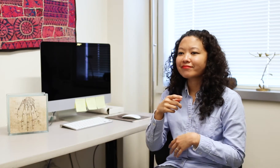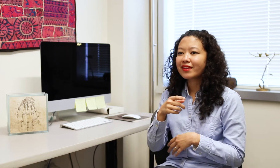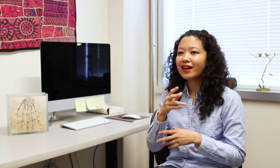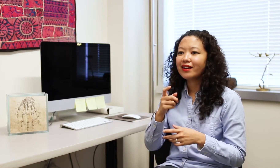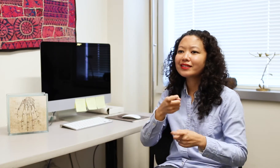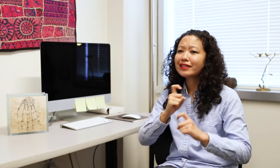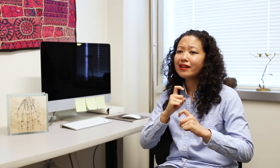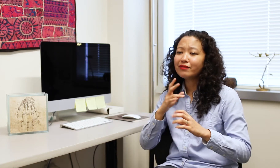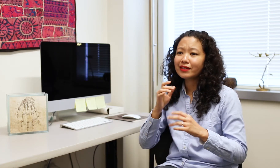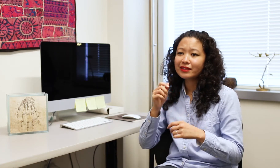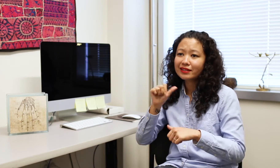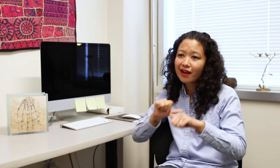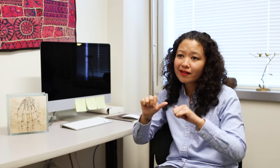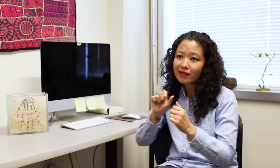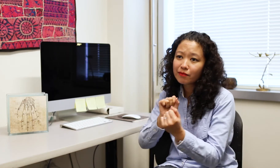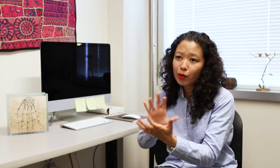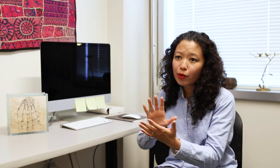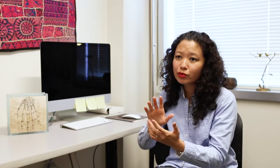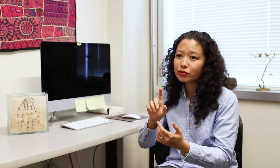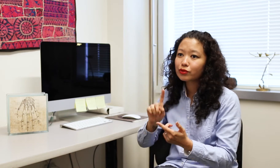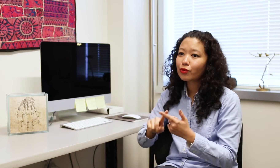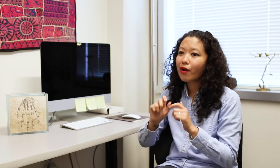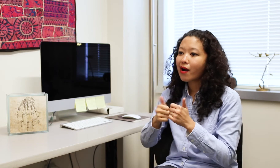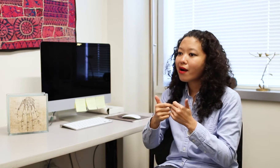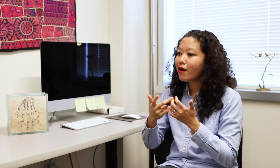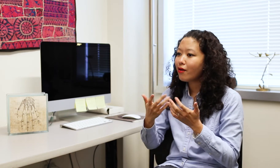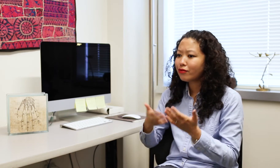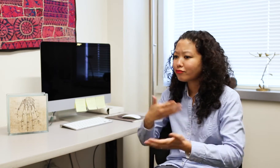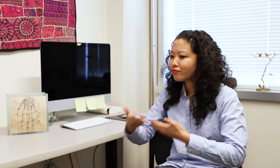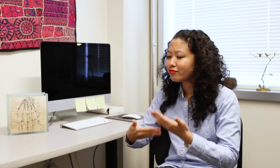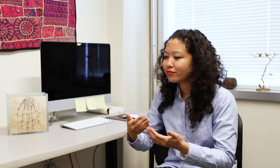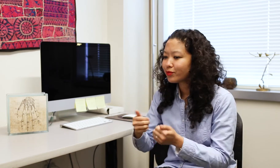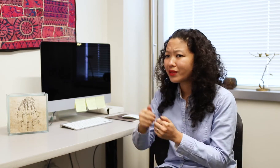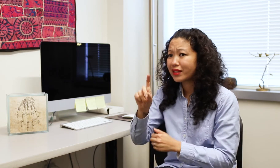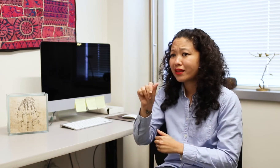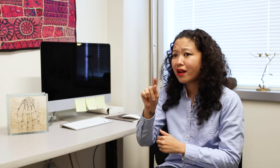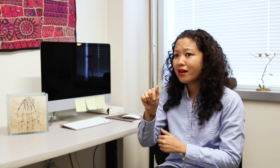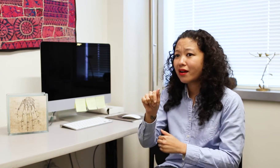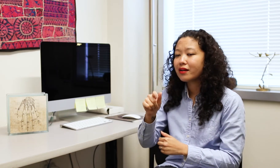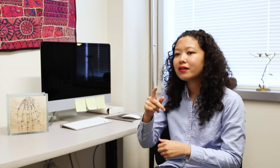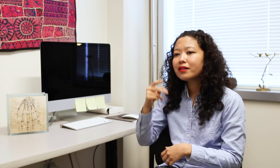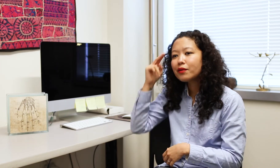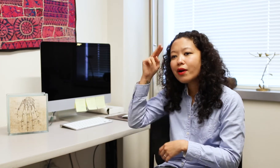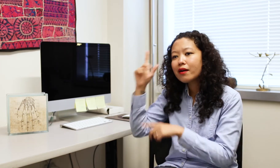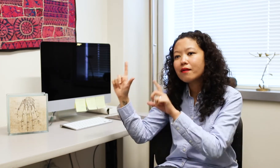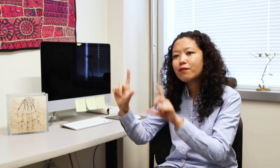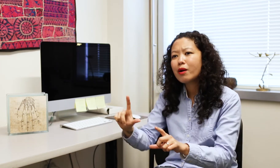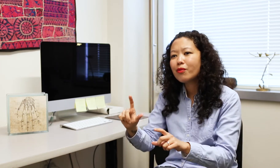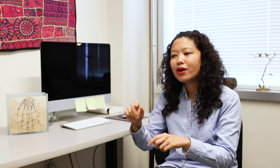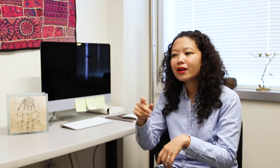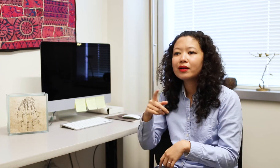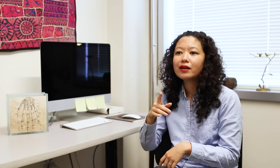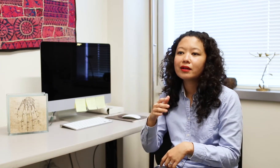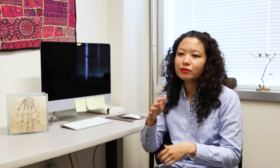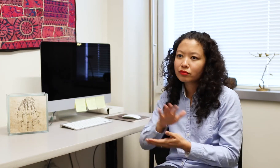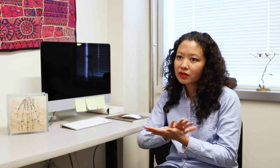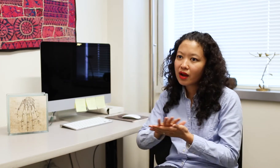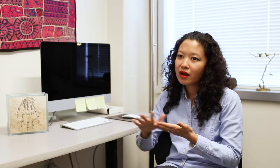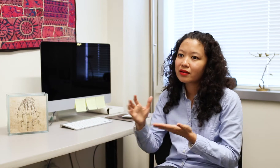She showed me a scientific approach for working with the data using a theoretical framework. It was